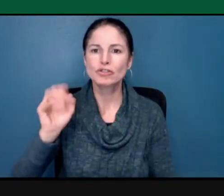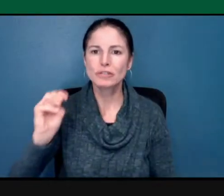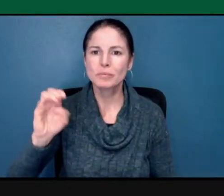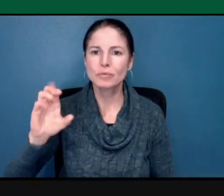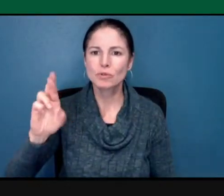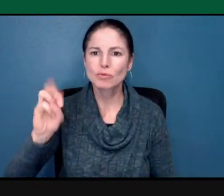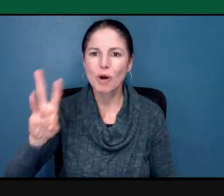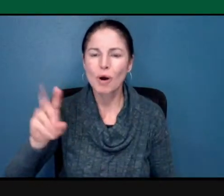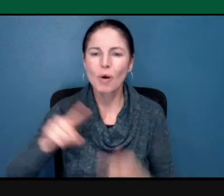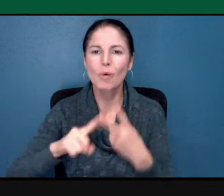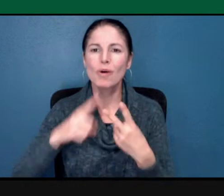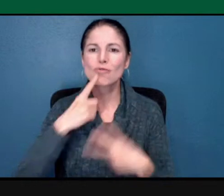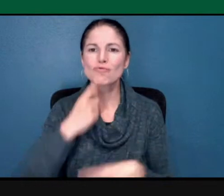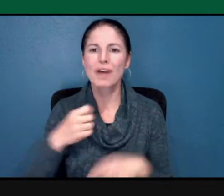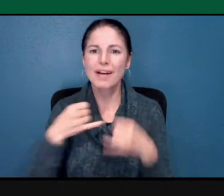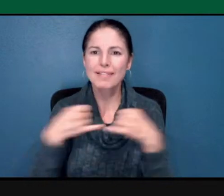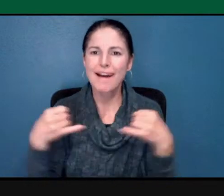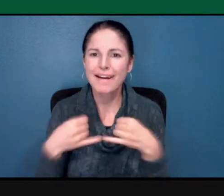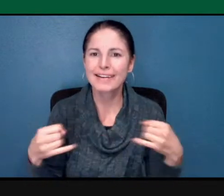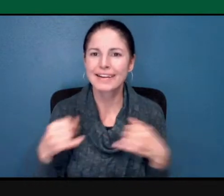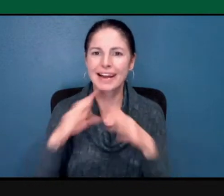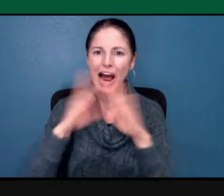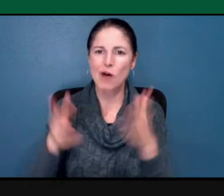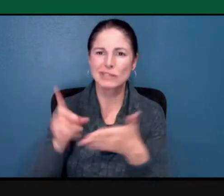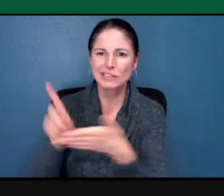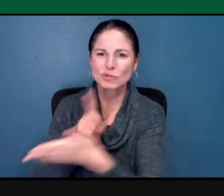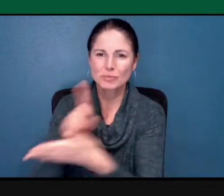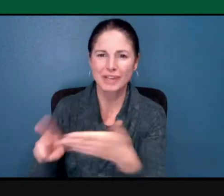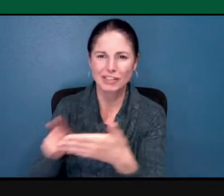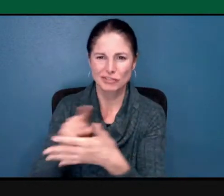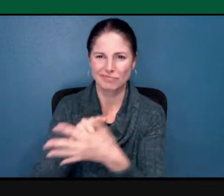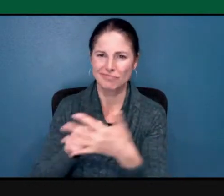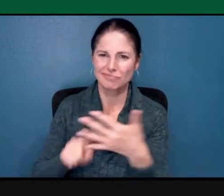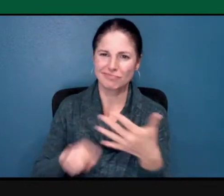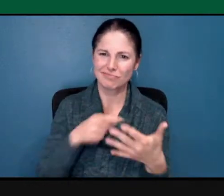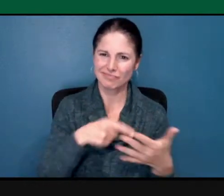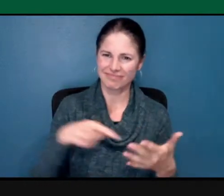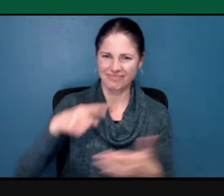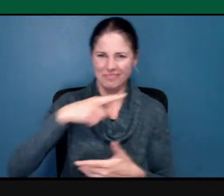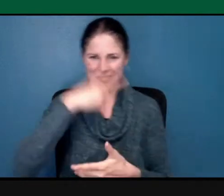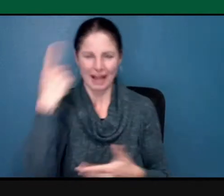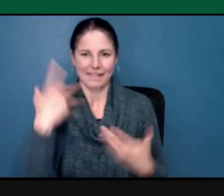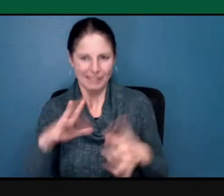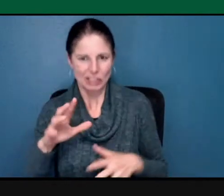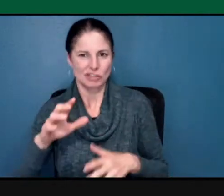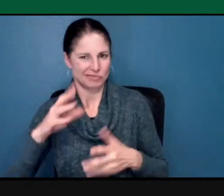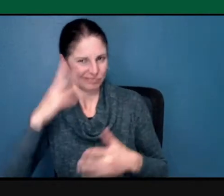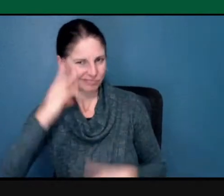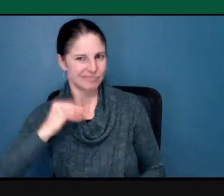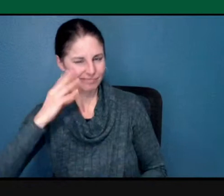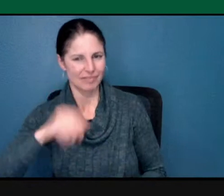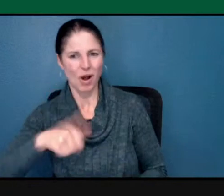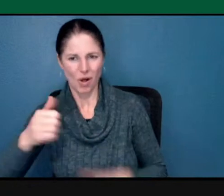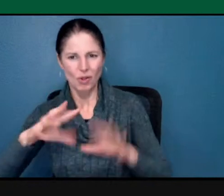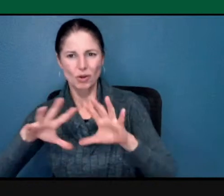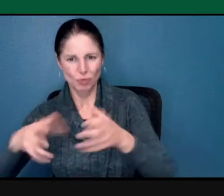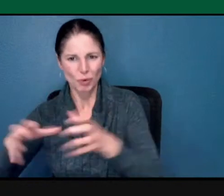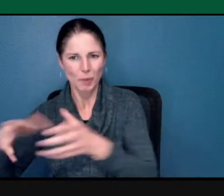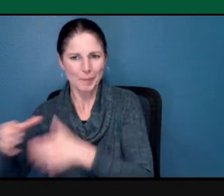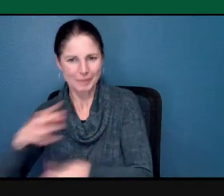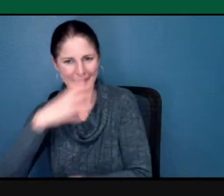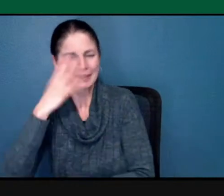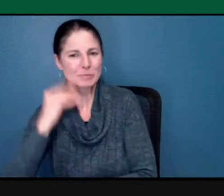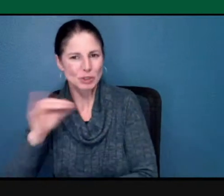and all the other forms of discrimination that black people and other groups have experienced. But that